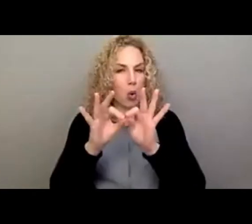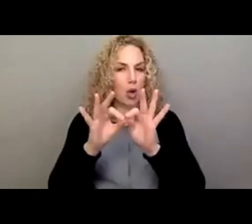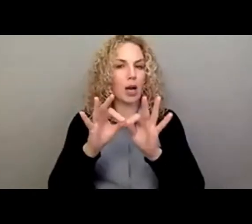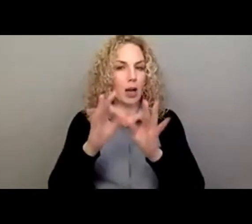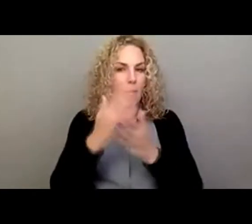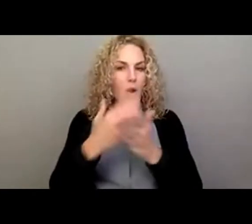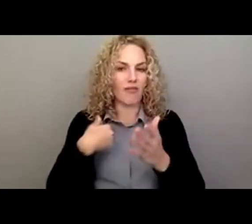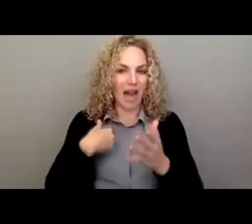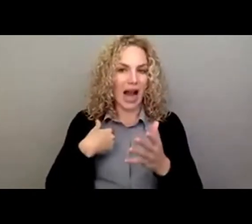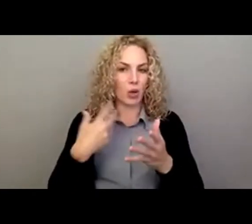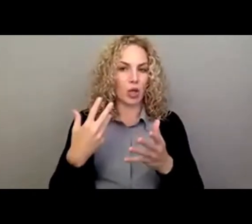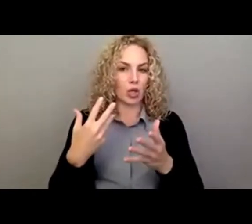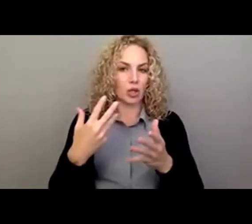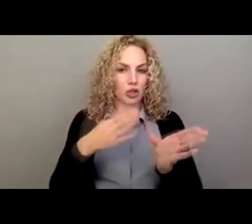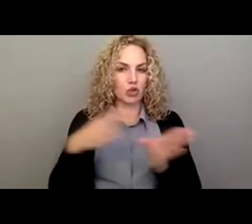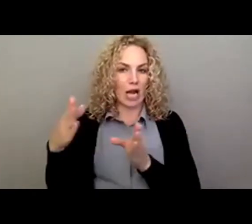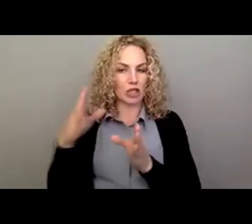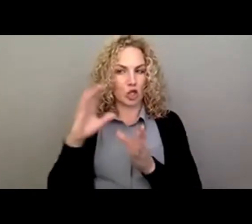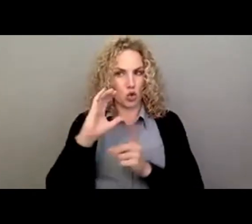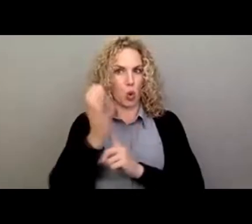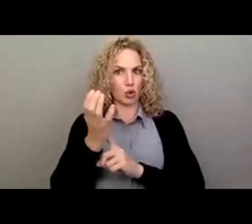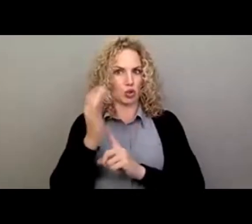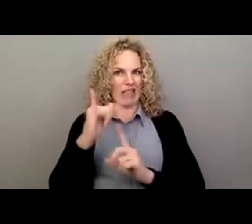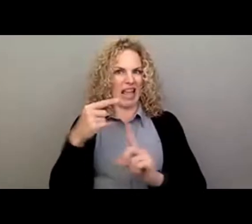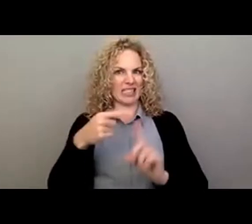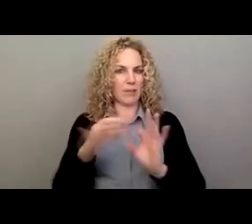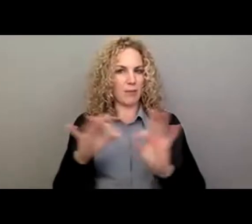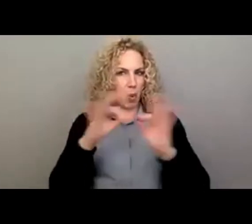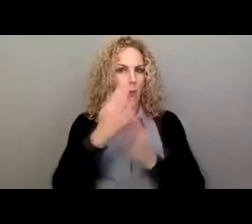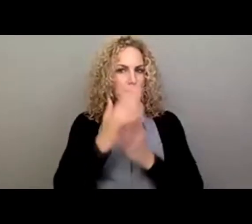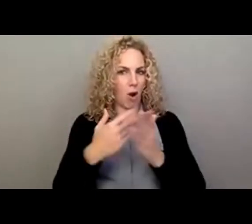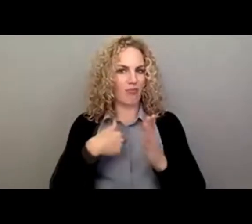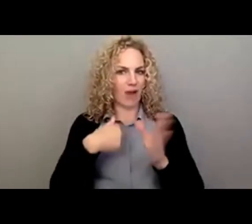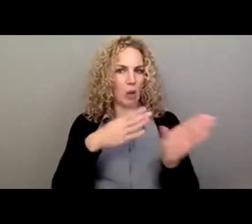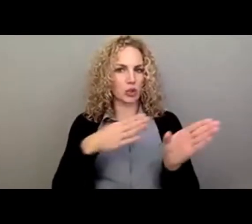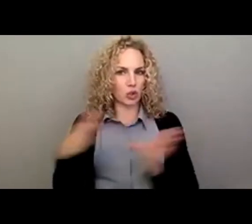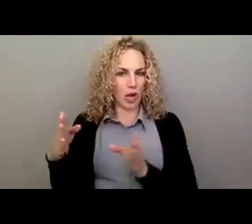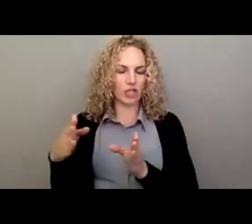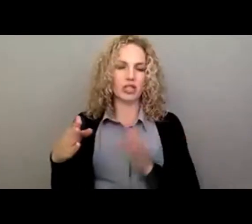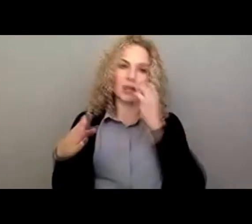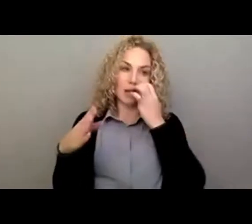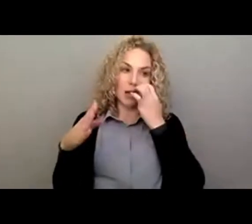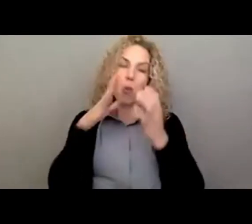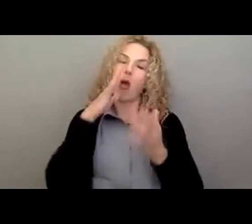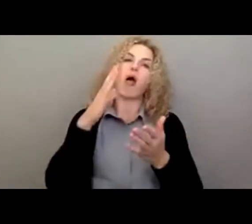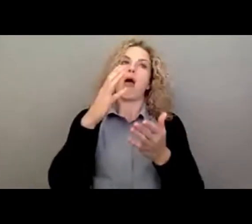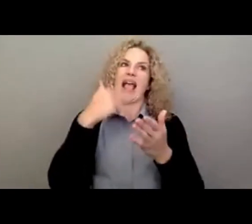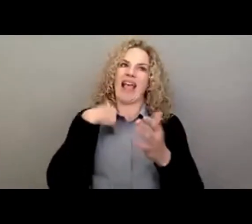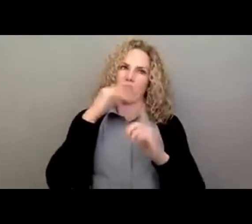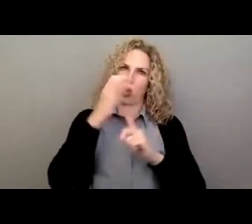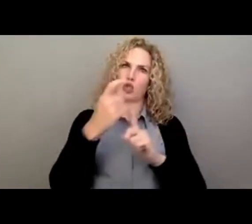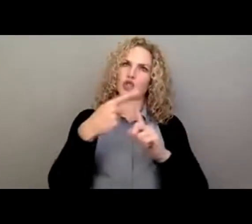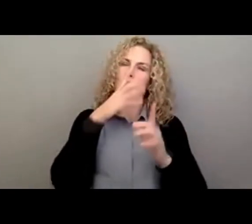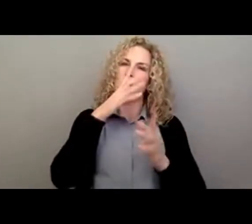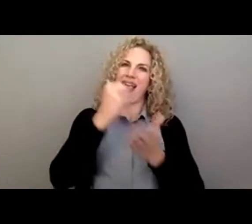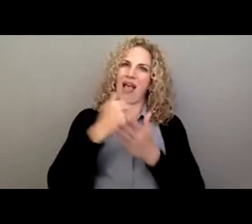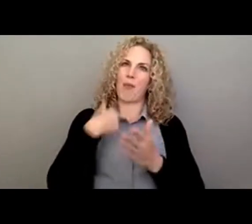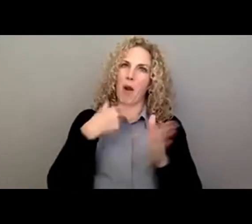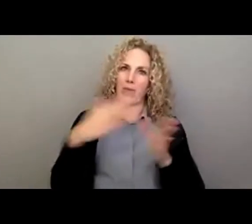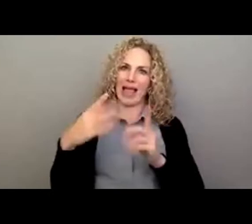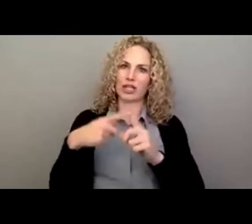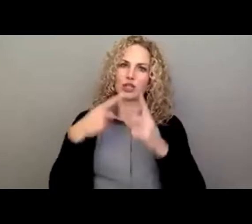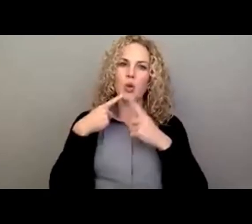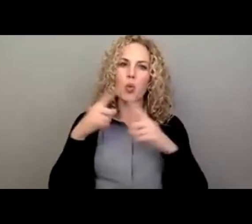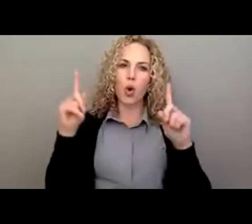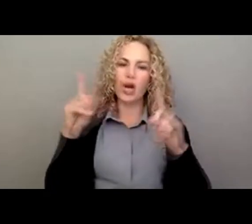We intentionally build a culture that will not only enable our plans to work, but that will encourage our people